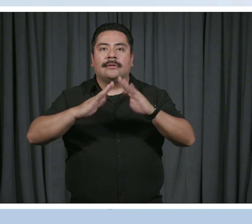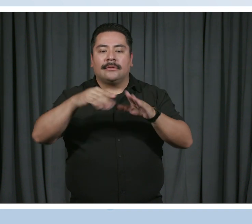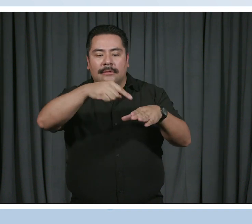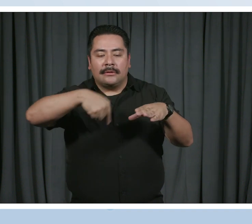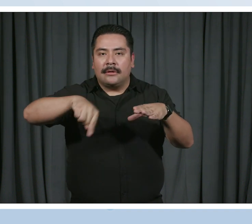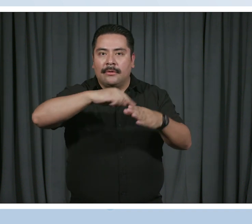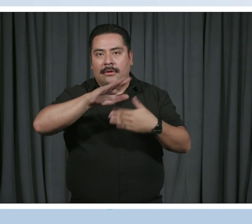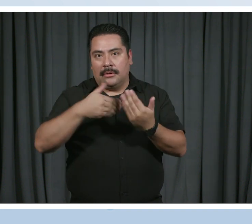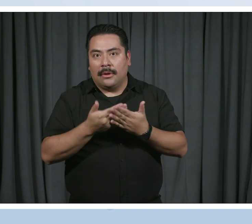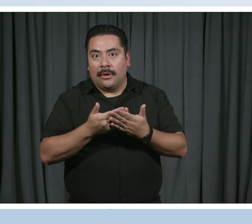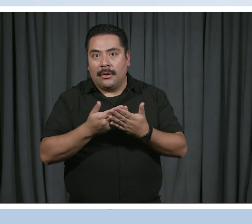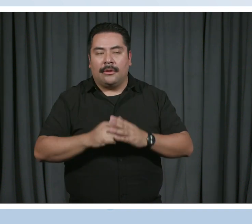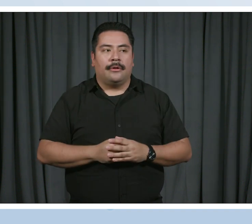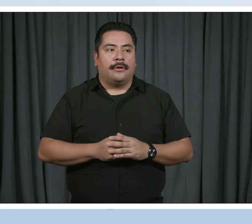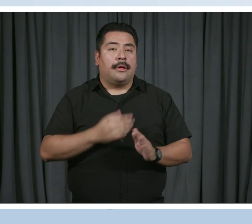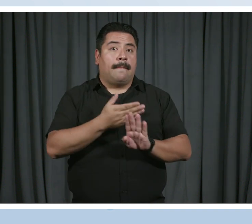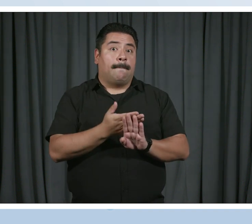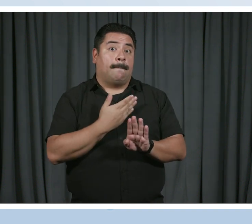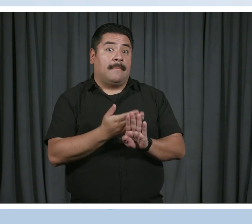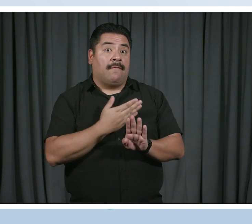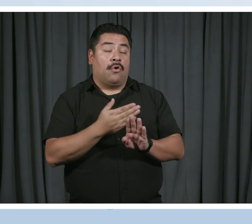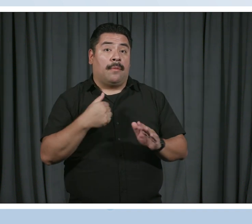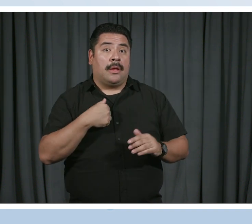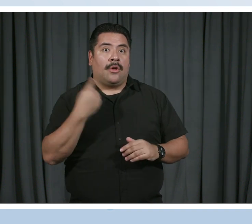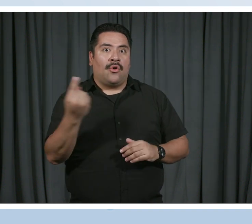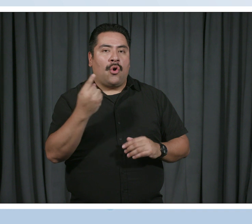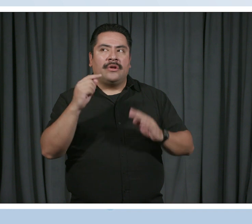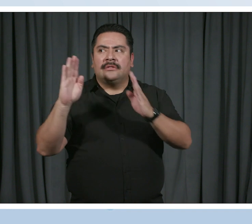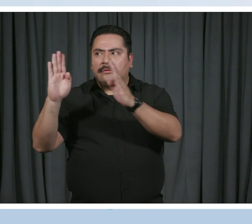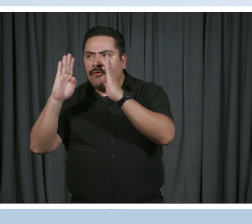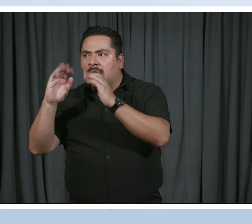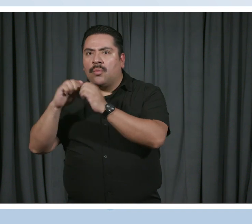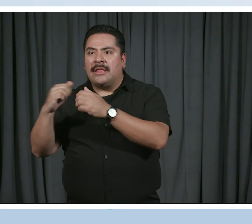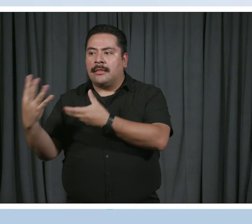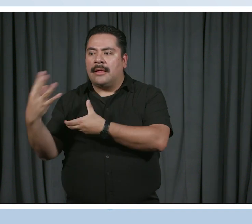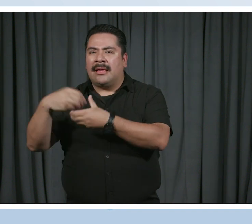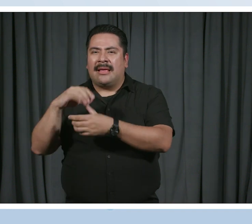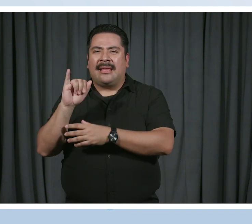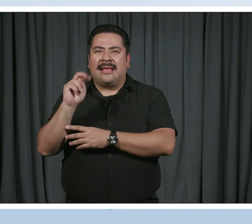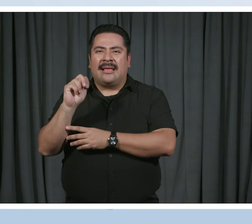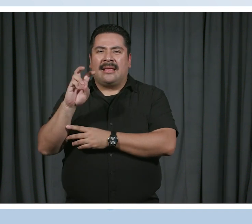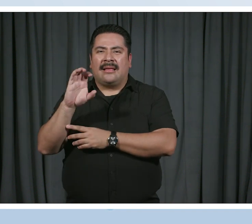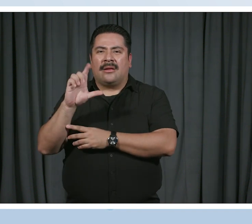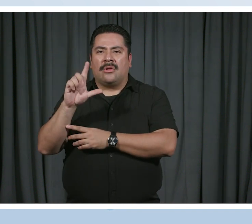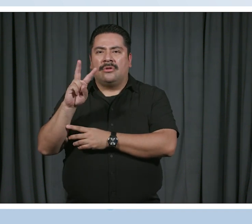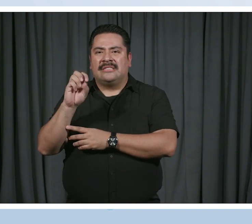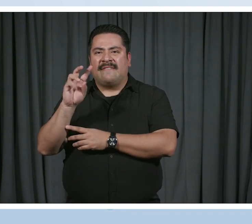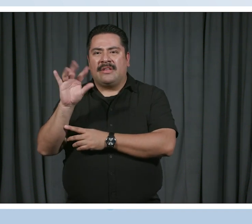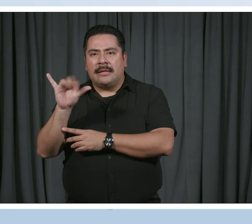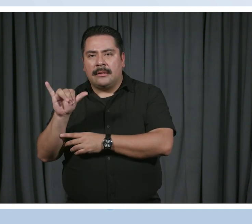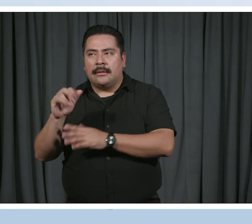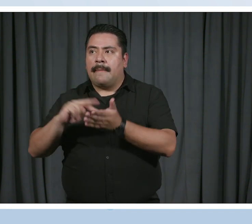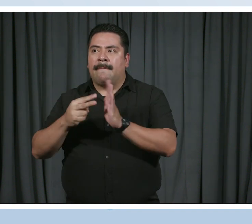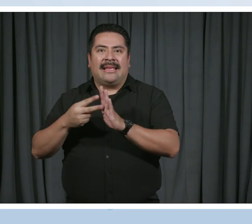entirely, right? Prior to this, I have always been focused on inclusivity. And so that's also including